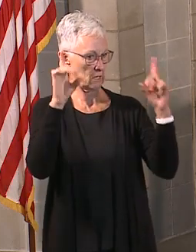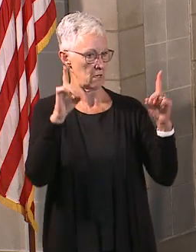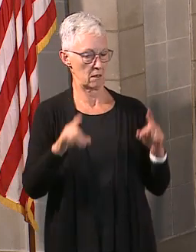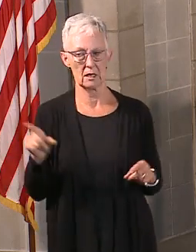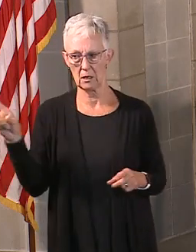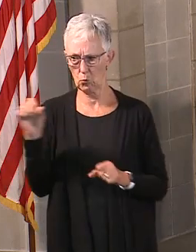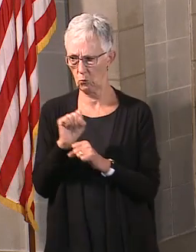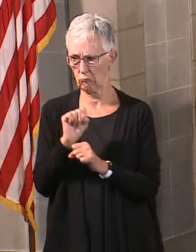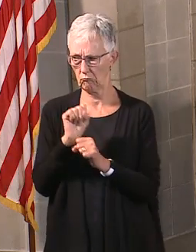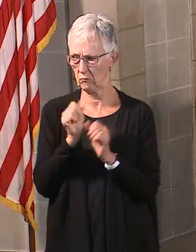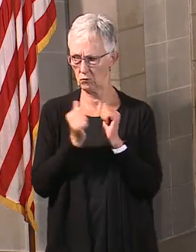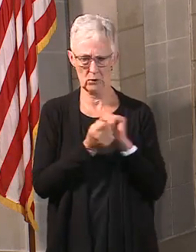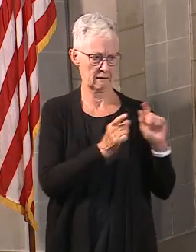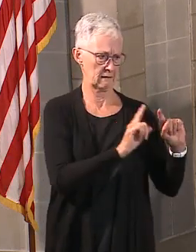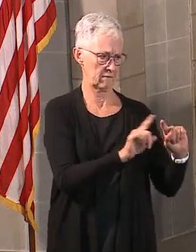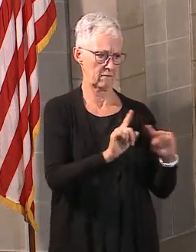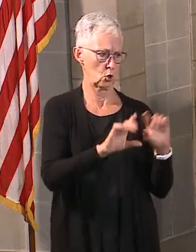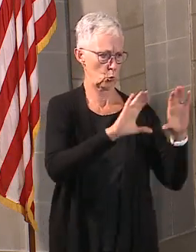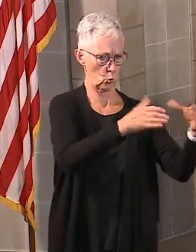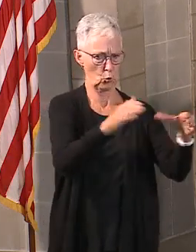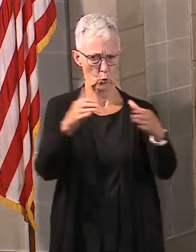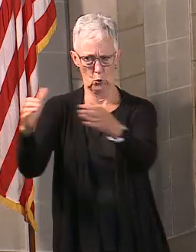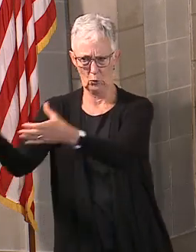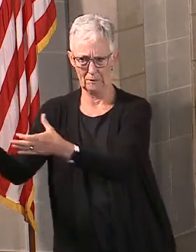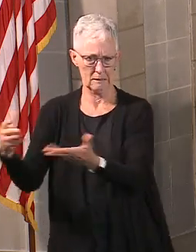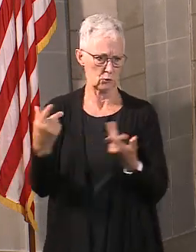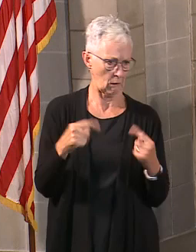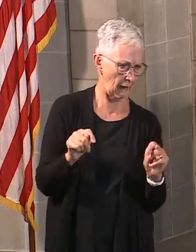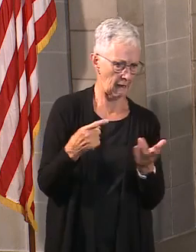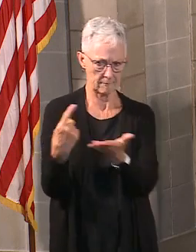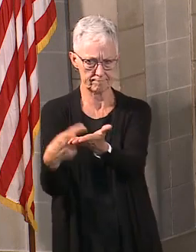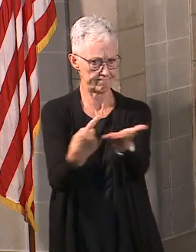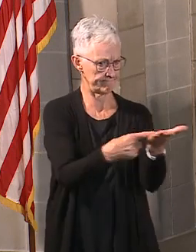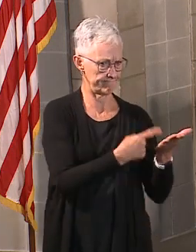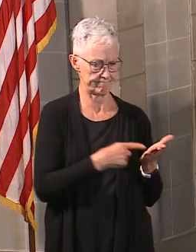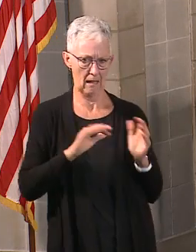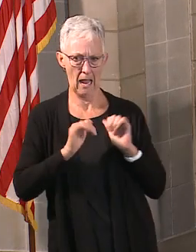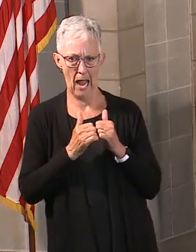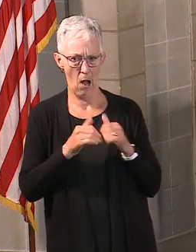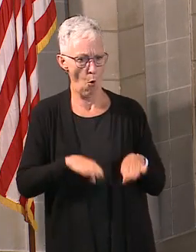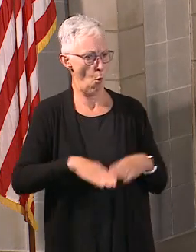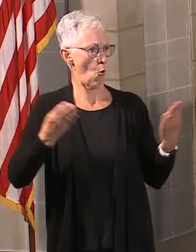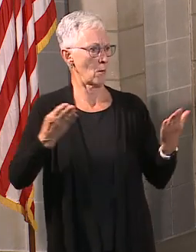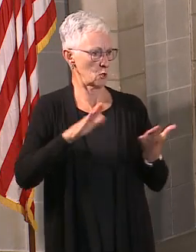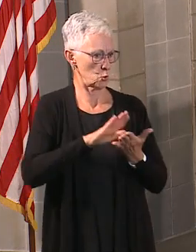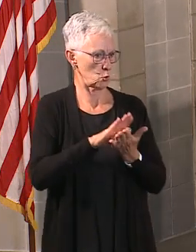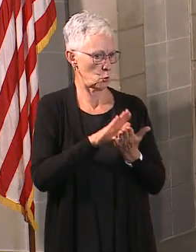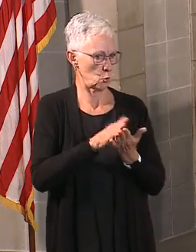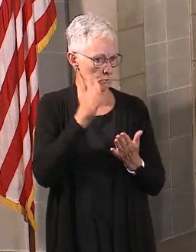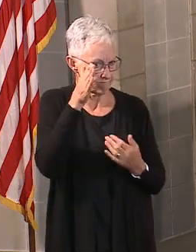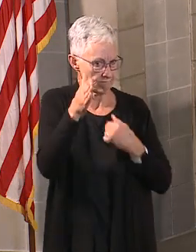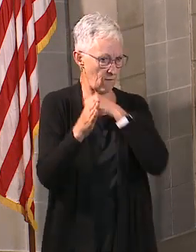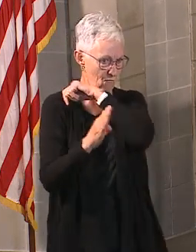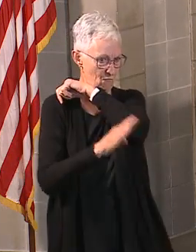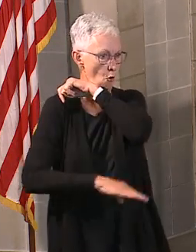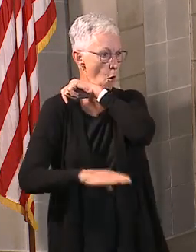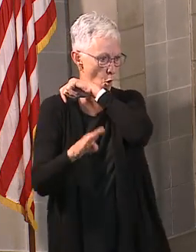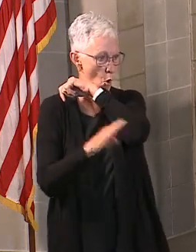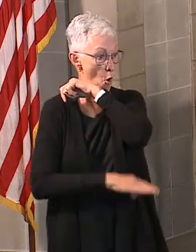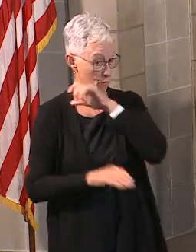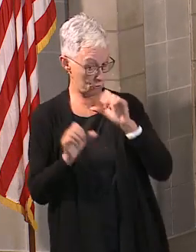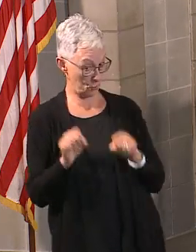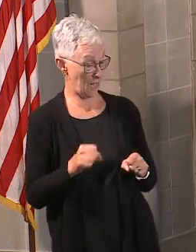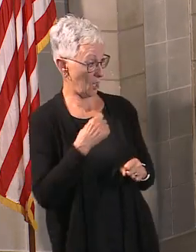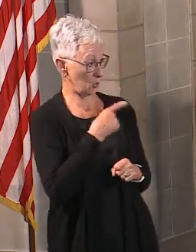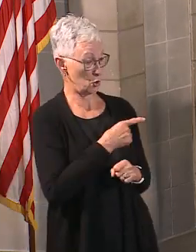be able to make sure that we bring those kids back into the classrooms for learning this fall. So, Commissioner, could you come up and talk to us a little about the